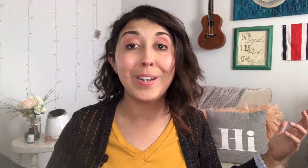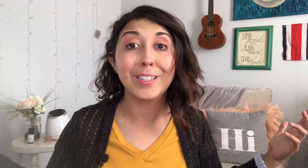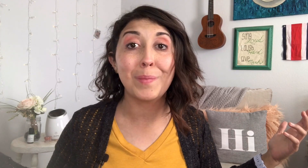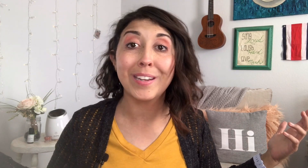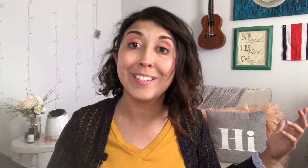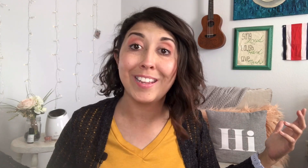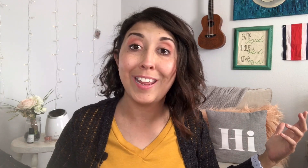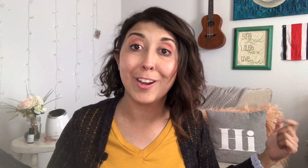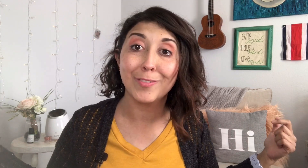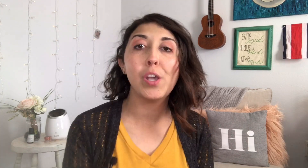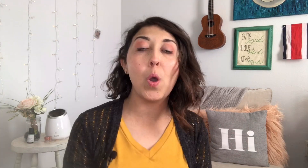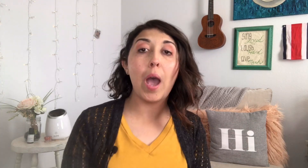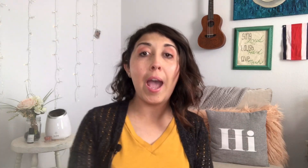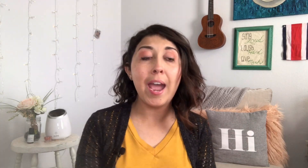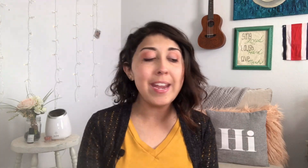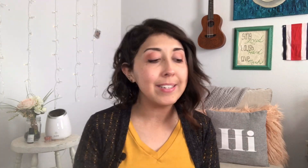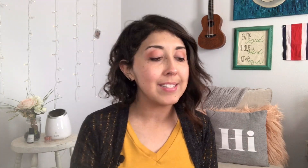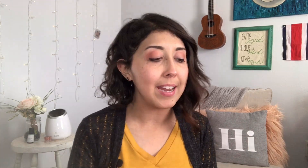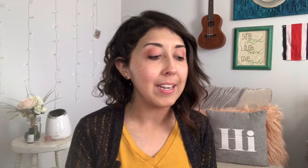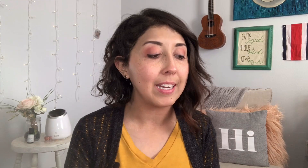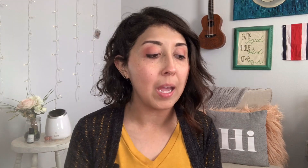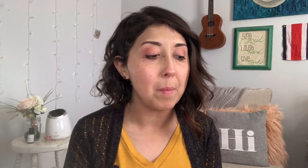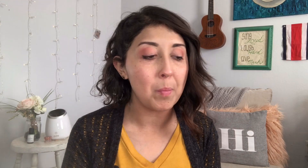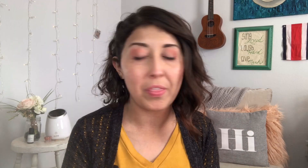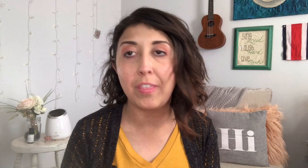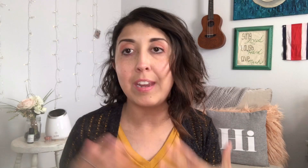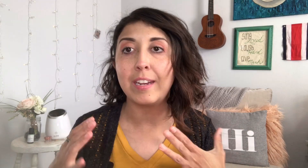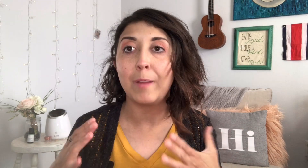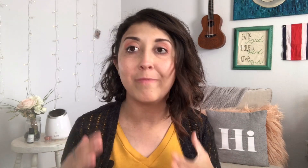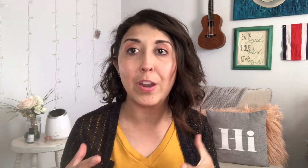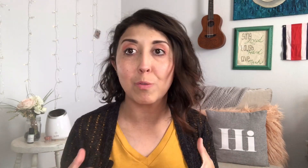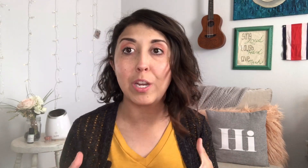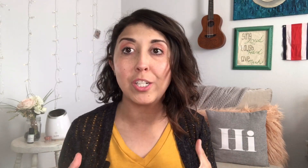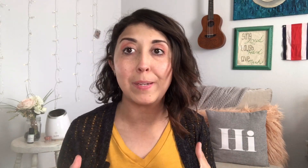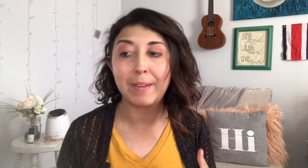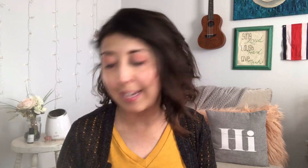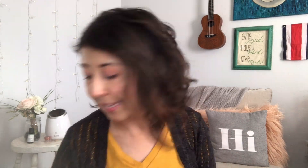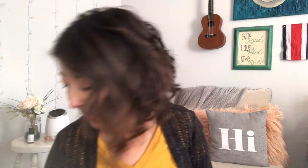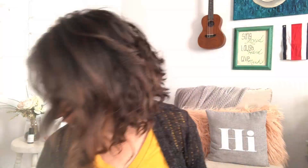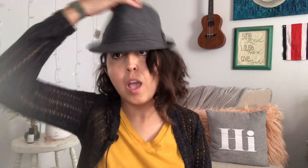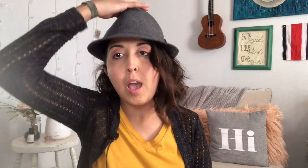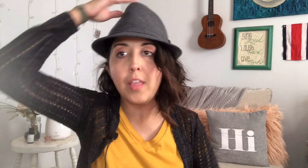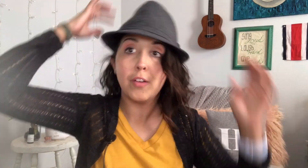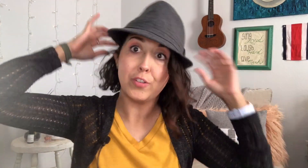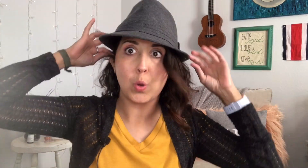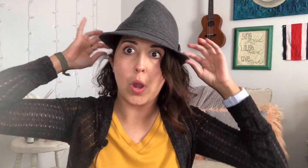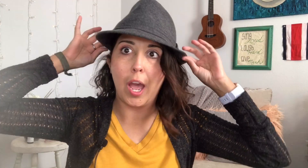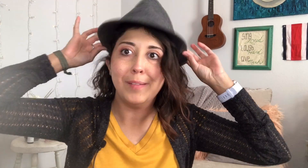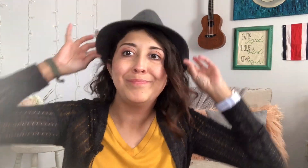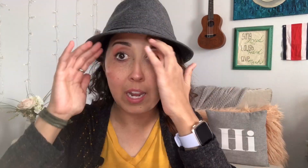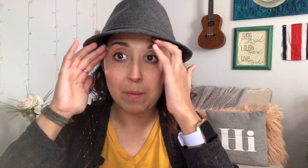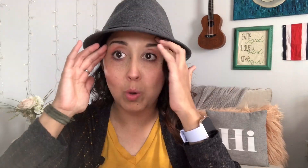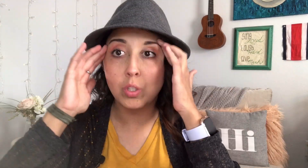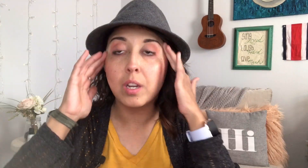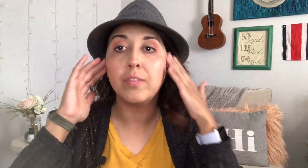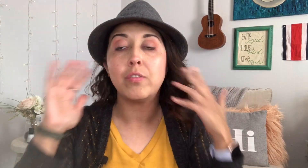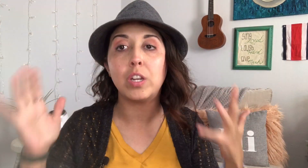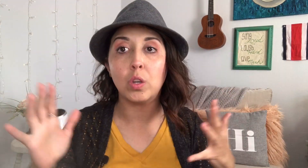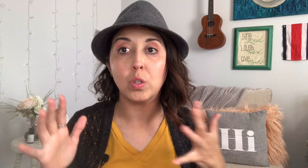can expect to see here though I decided to come up with the name Federation because the fedora in most of the videos